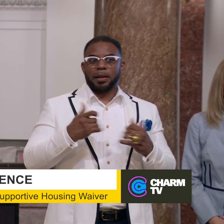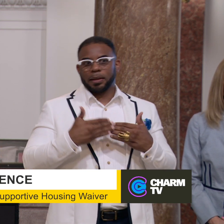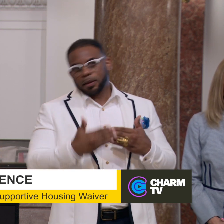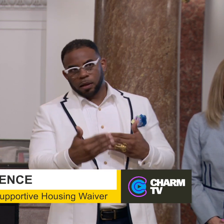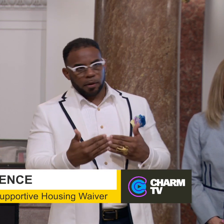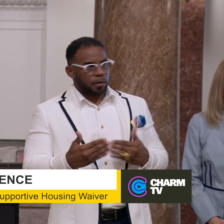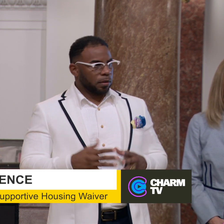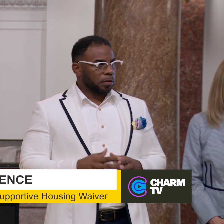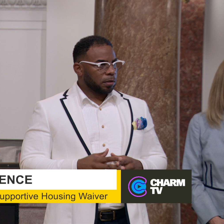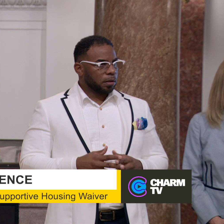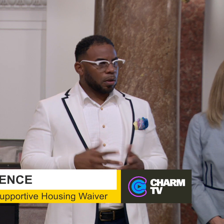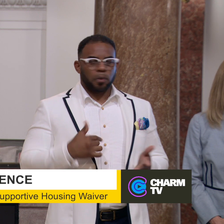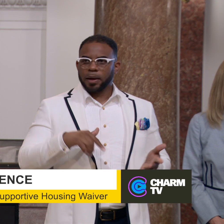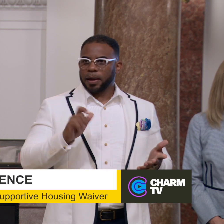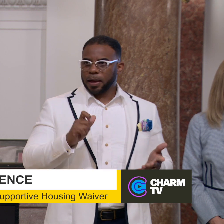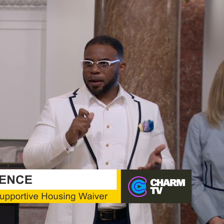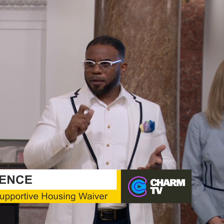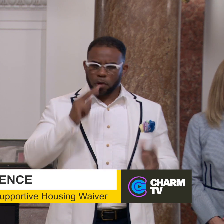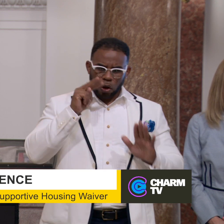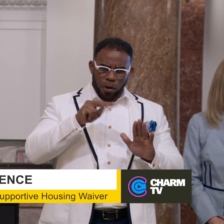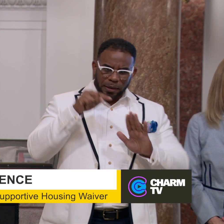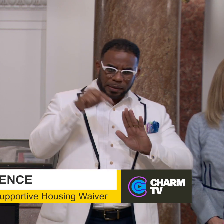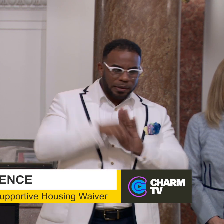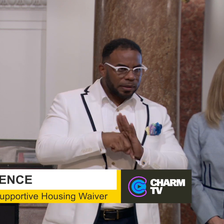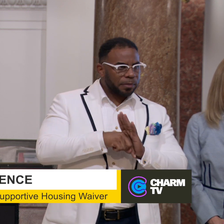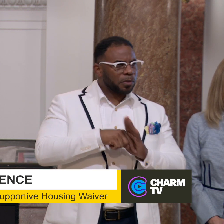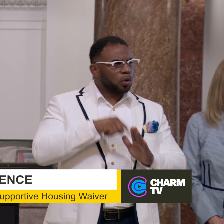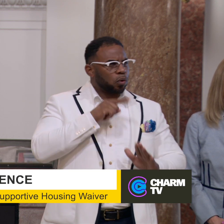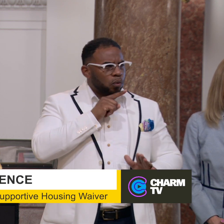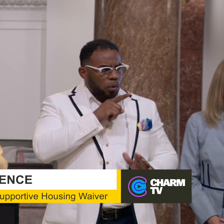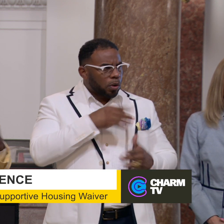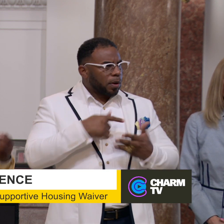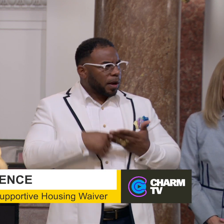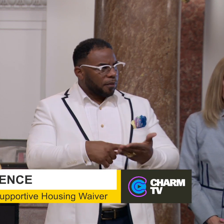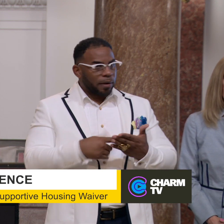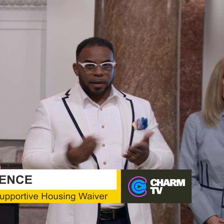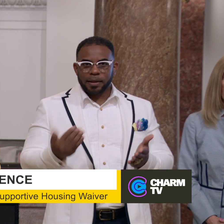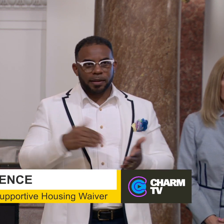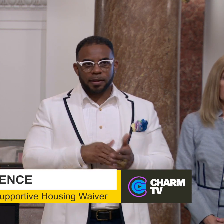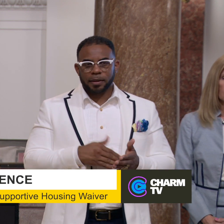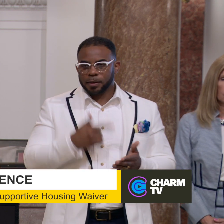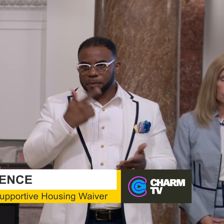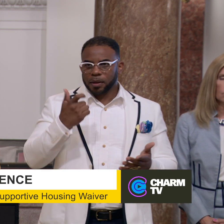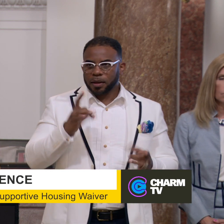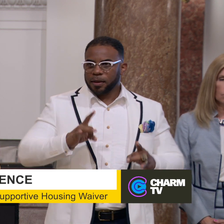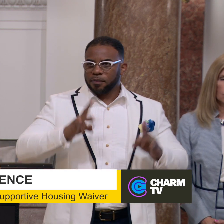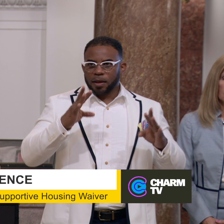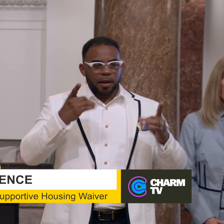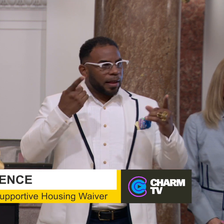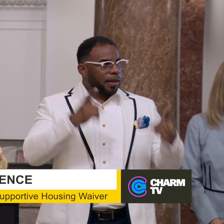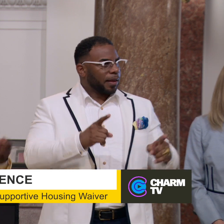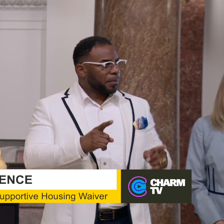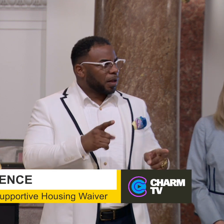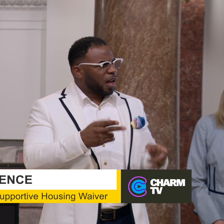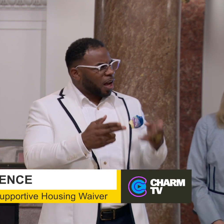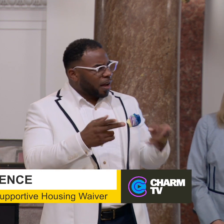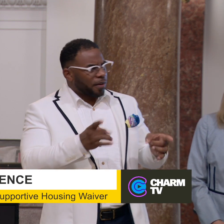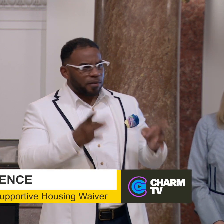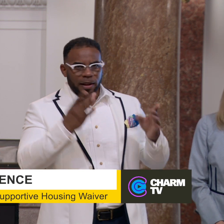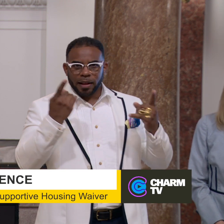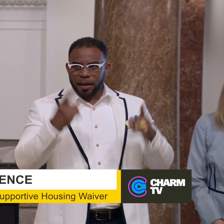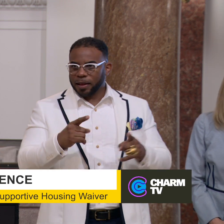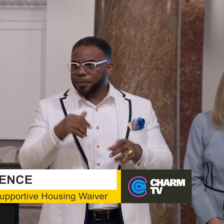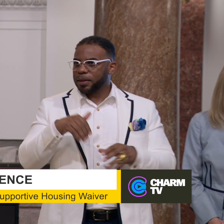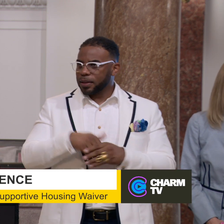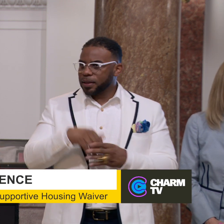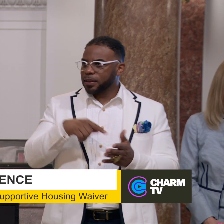come from that, right? We have to look deep and have deep conversations again, because violence happens. Gun violence happens